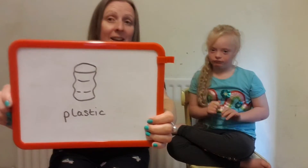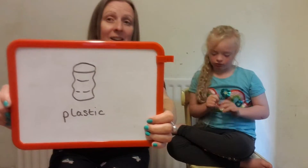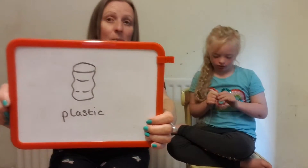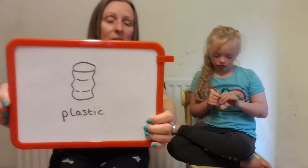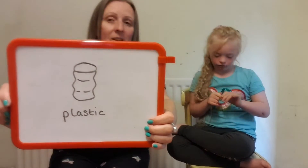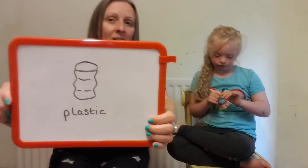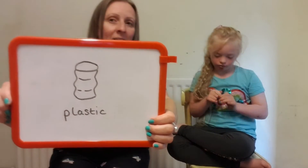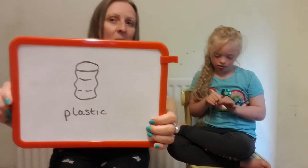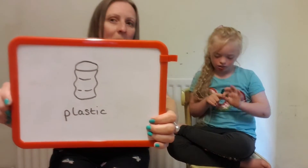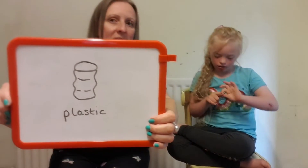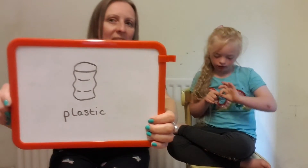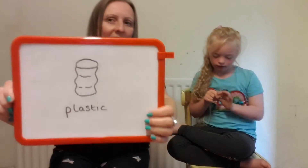really good, well done. Plastic.